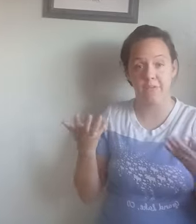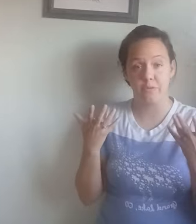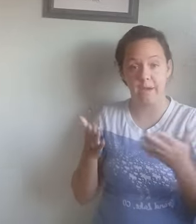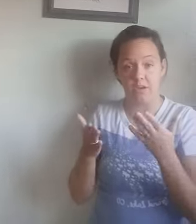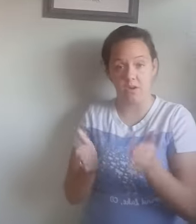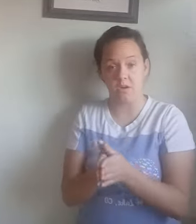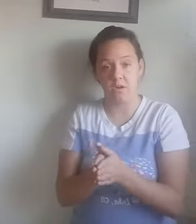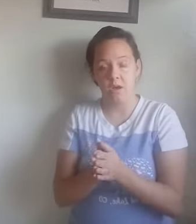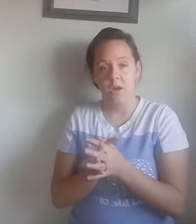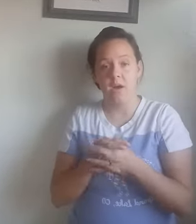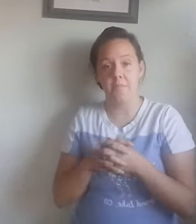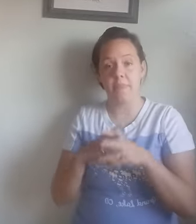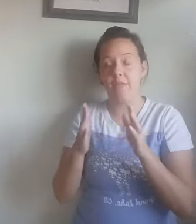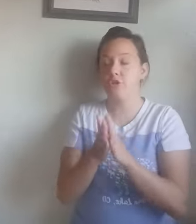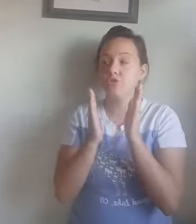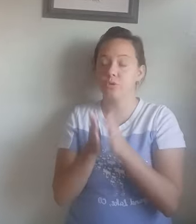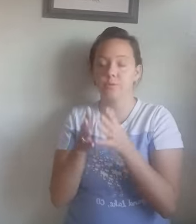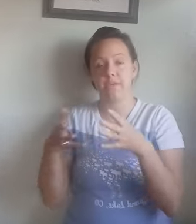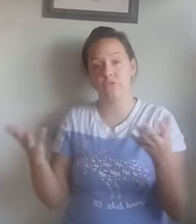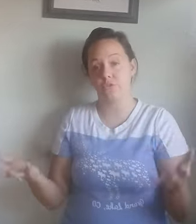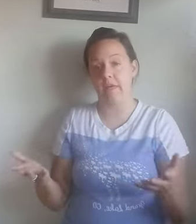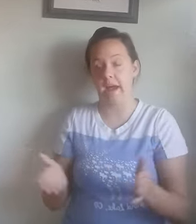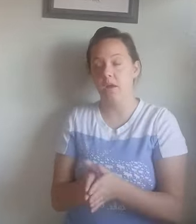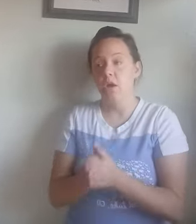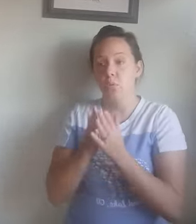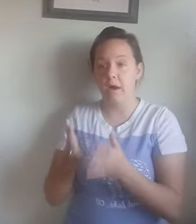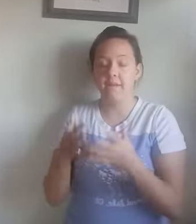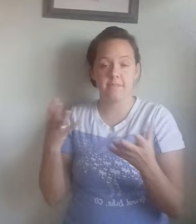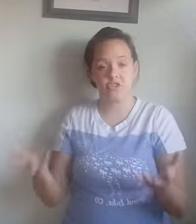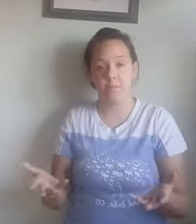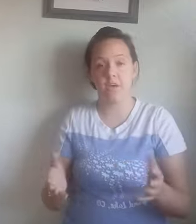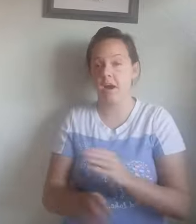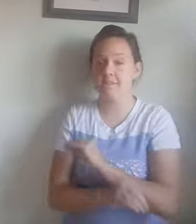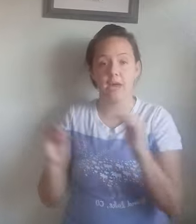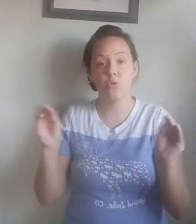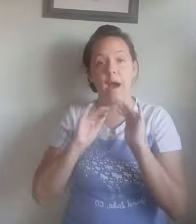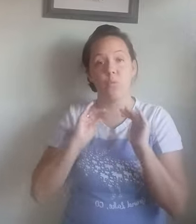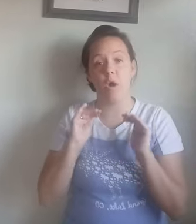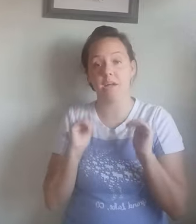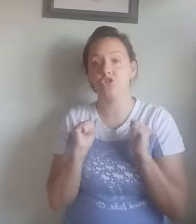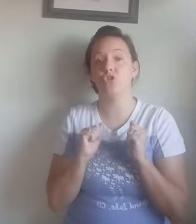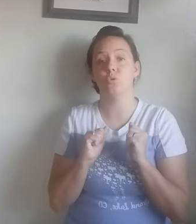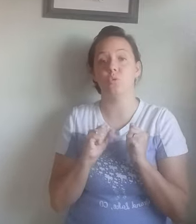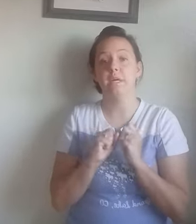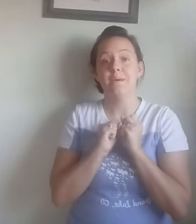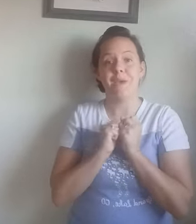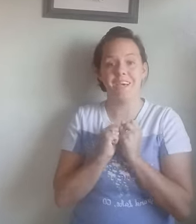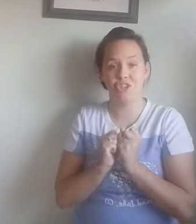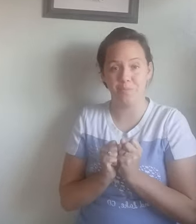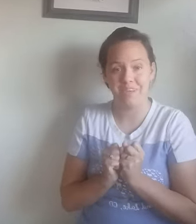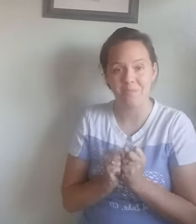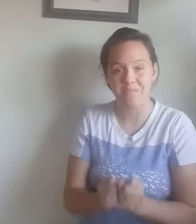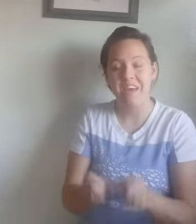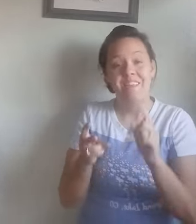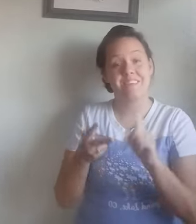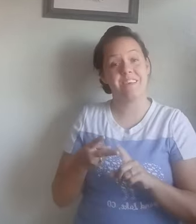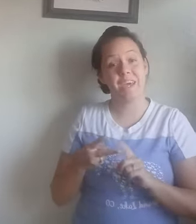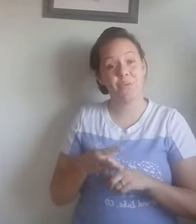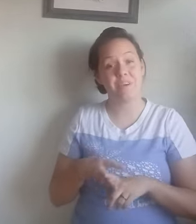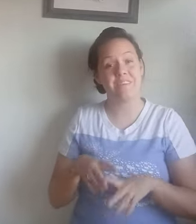for my yarn. Um, and there's two reasons for that. One is the shipping cost. I do not want to pay shipping. The second reason